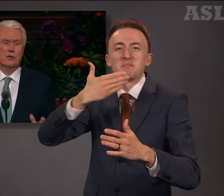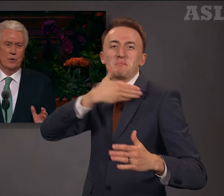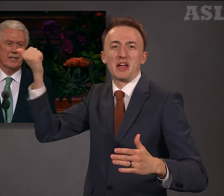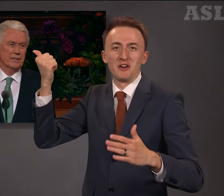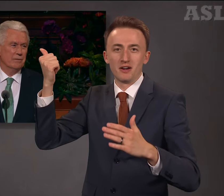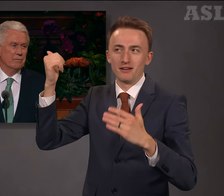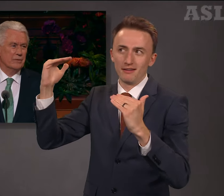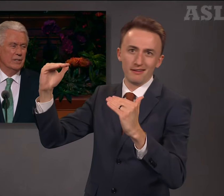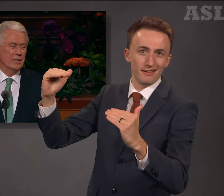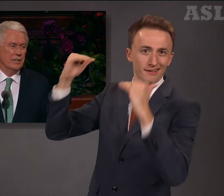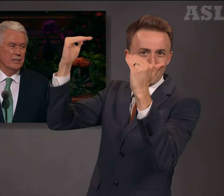holier.